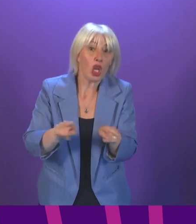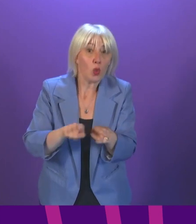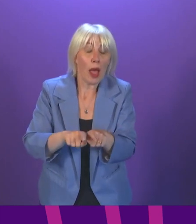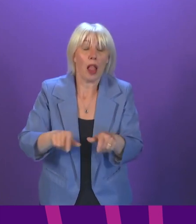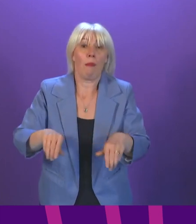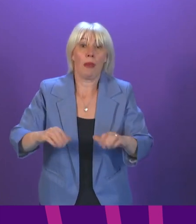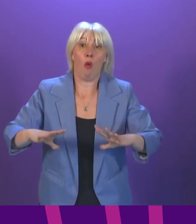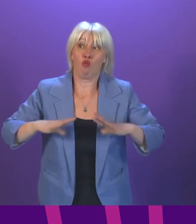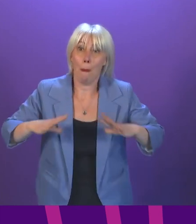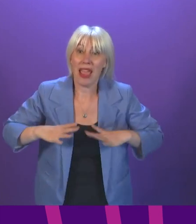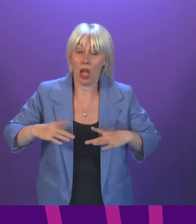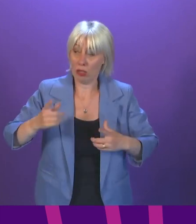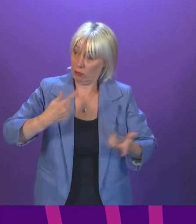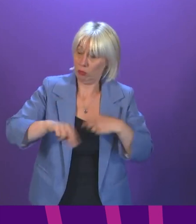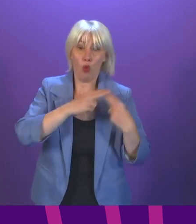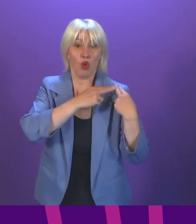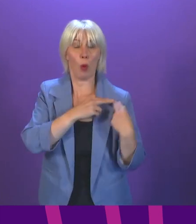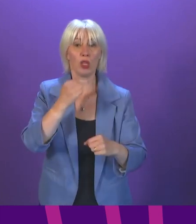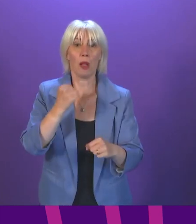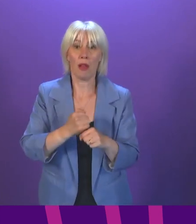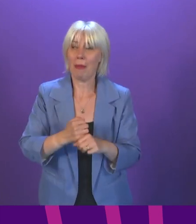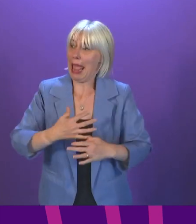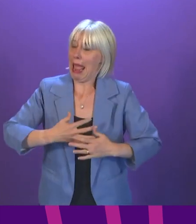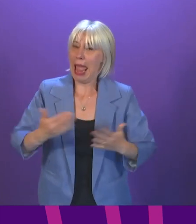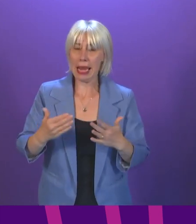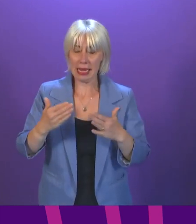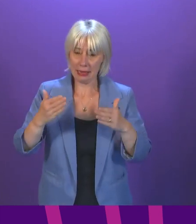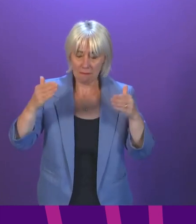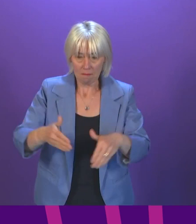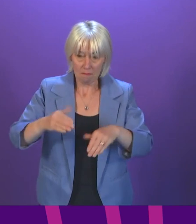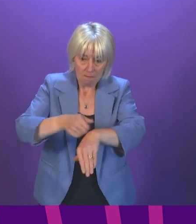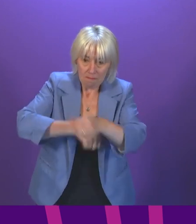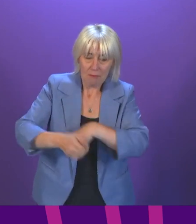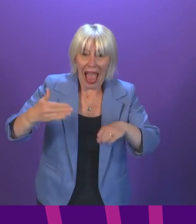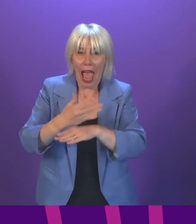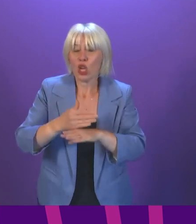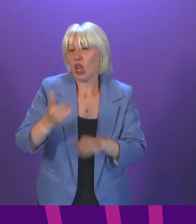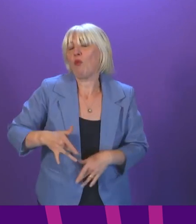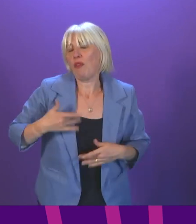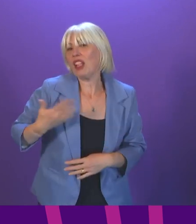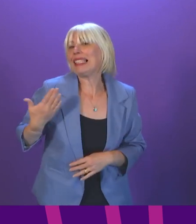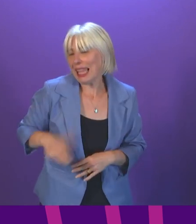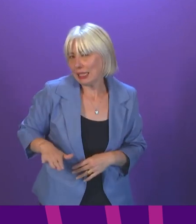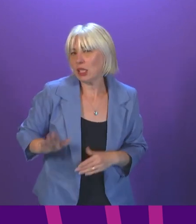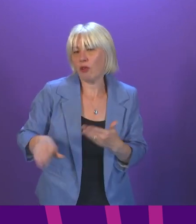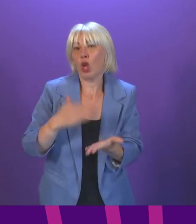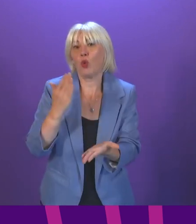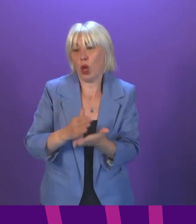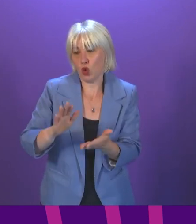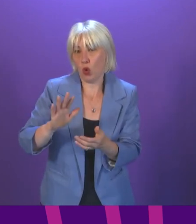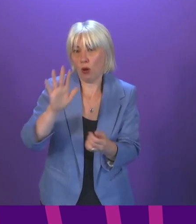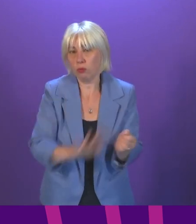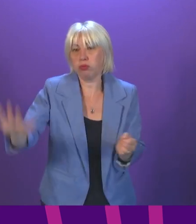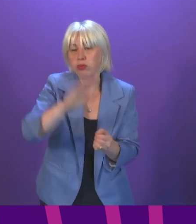any responsible government must be to take any targeted and proportionate action that we consider necessary to keep the country as safe as